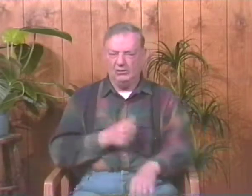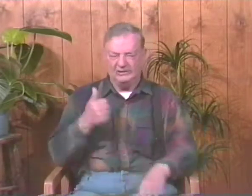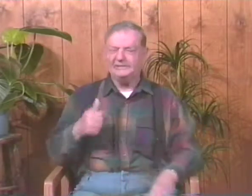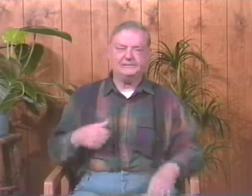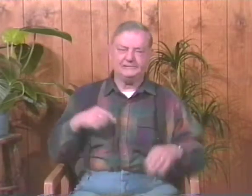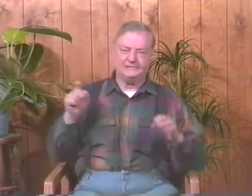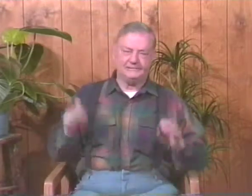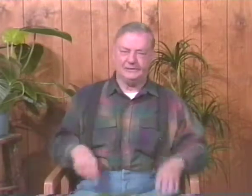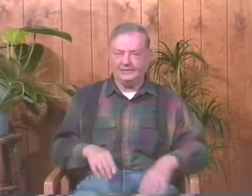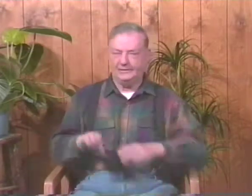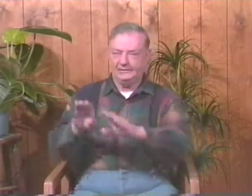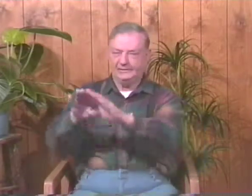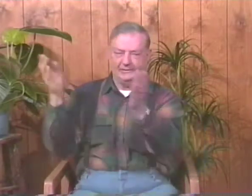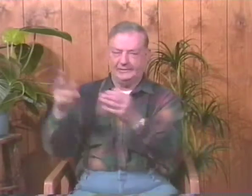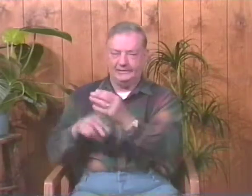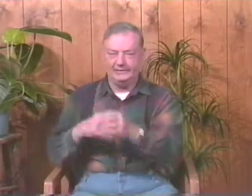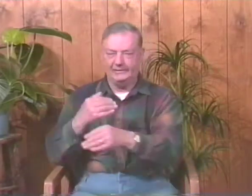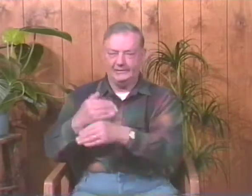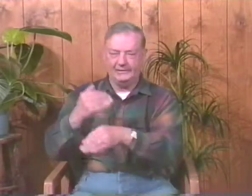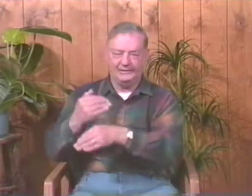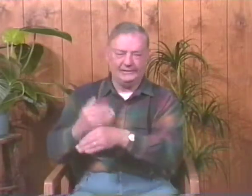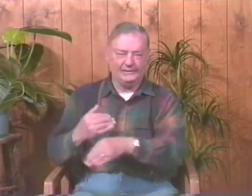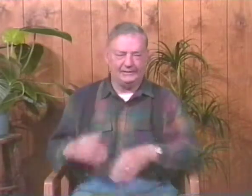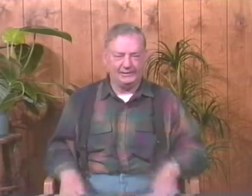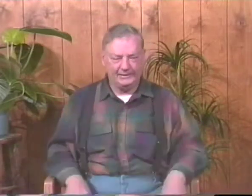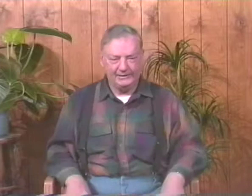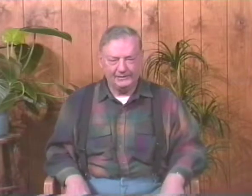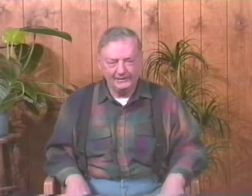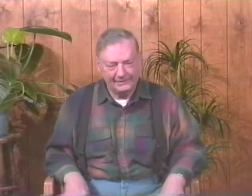couldn't hold it any longer. So I decided, well, out the window I go, too.